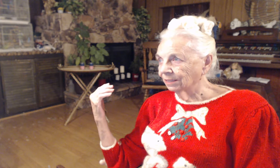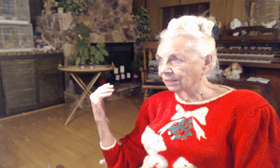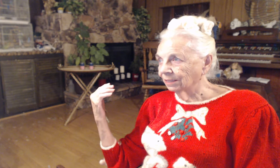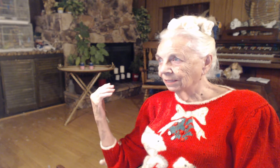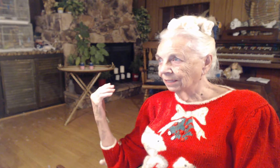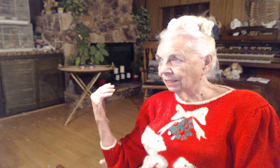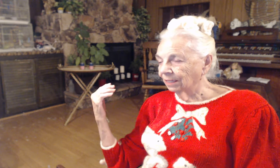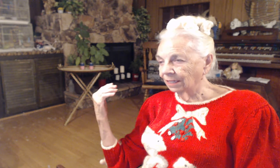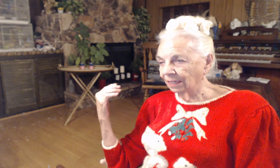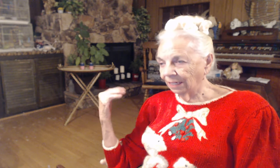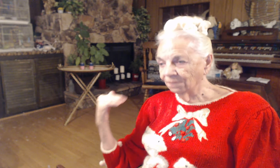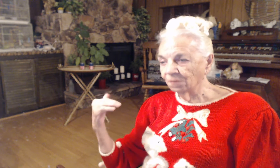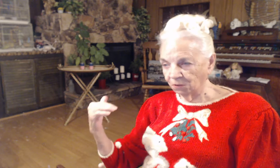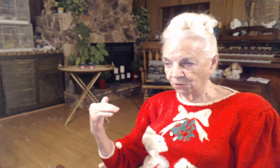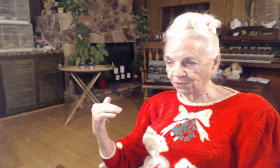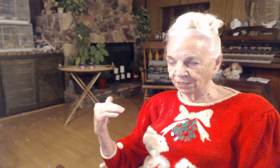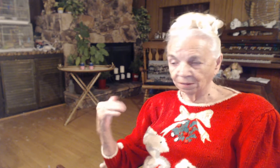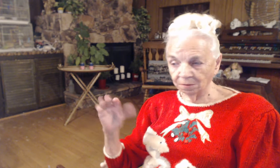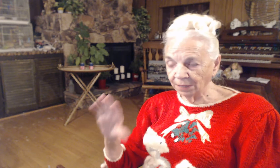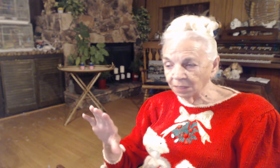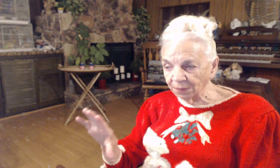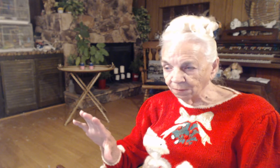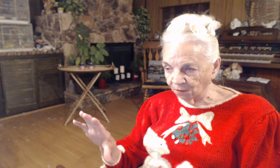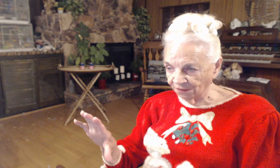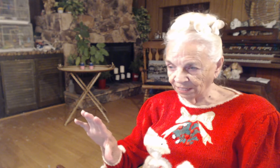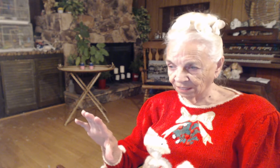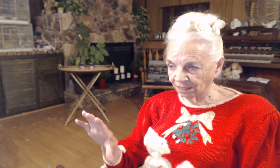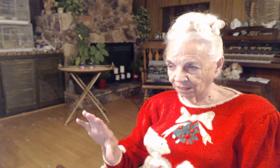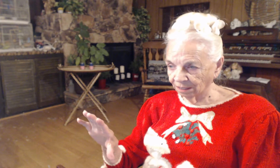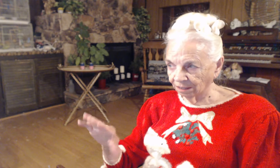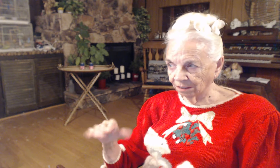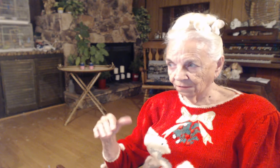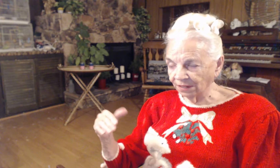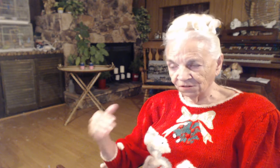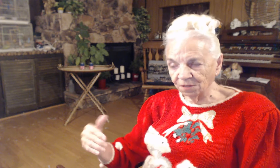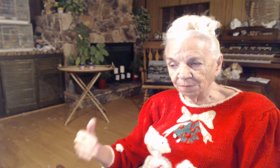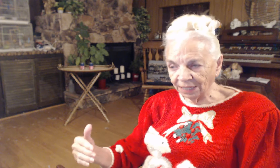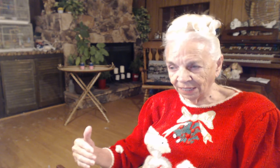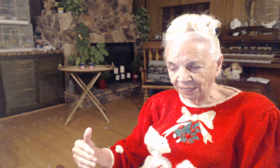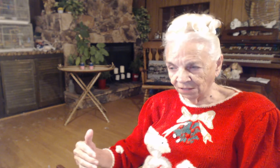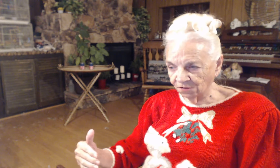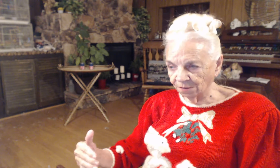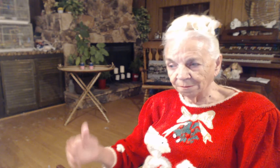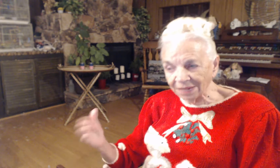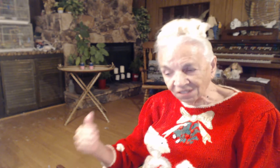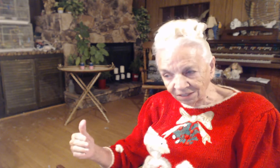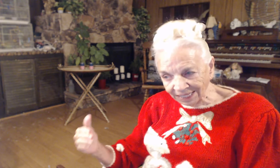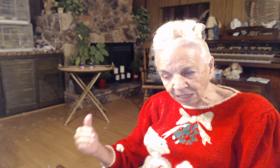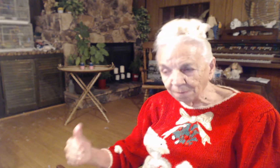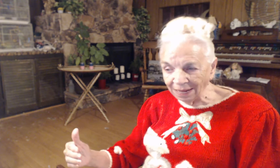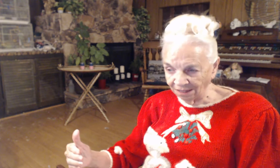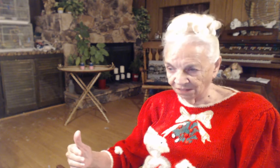And if a person. Many people think that somebody is mentally imbalanced.